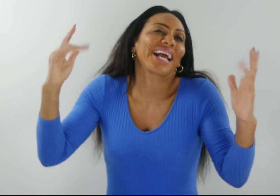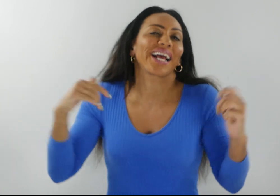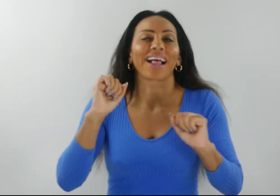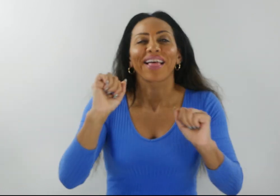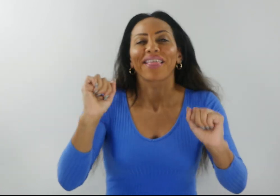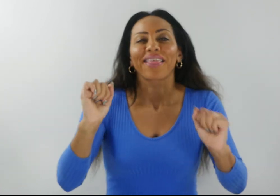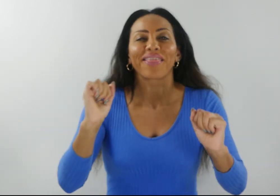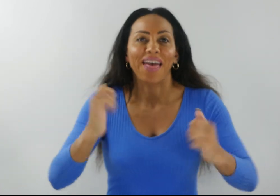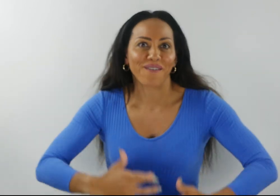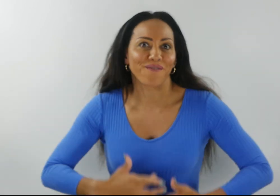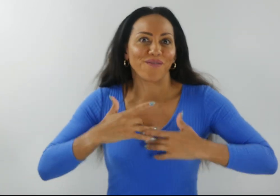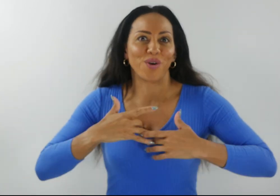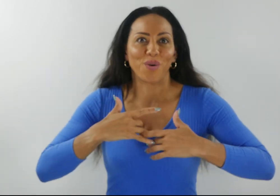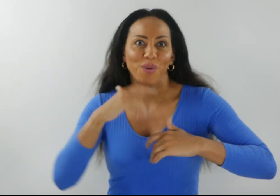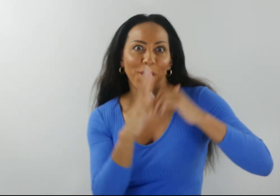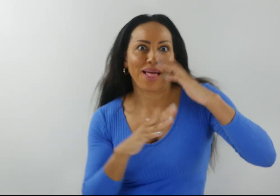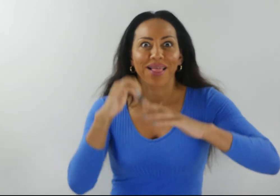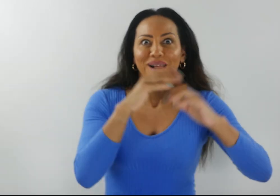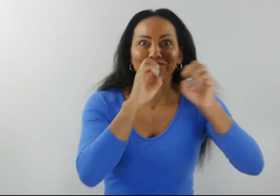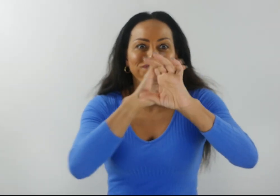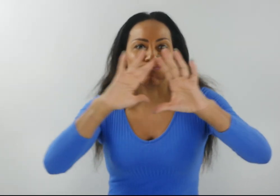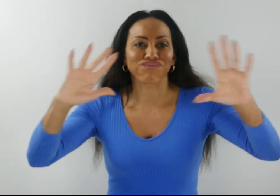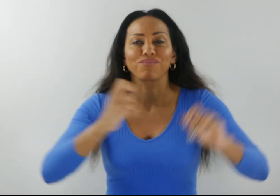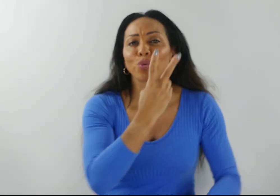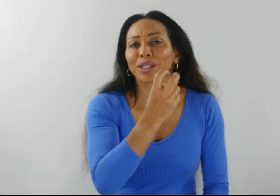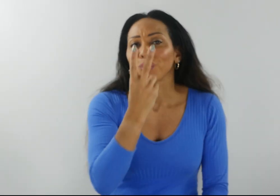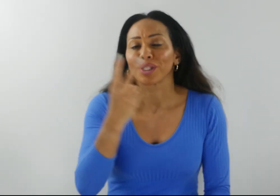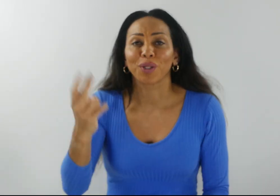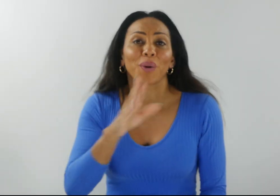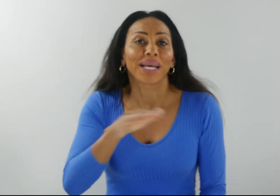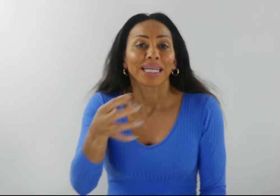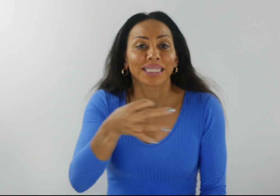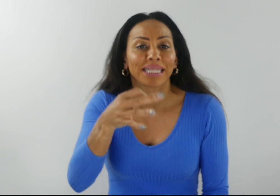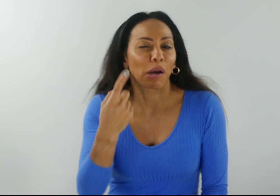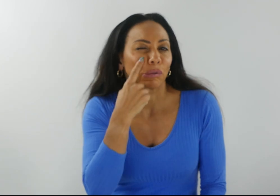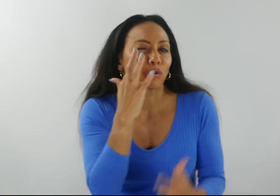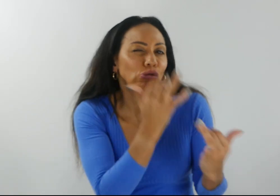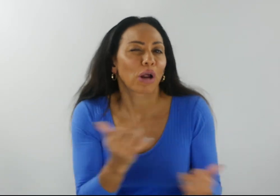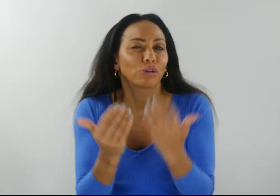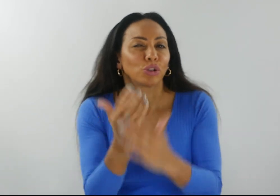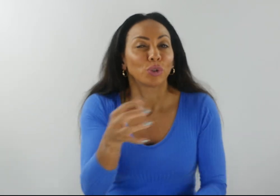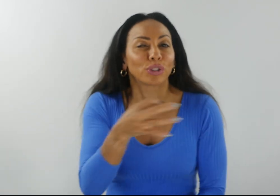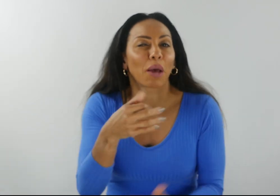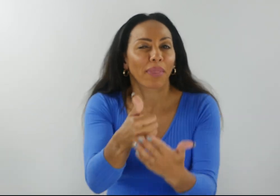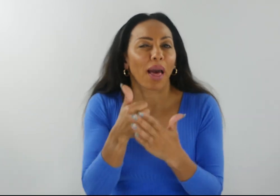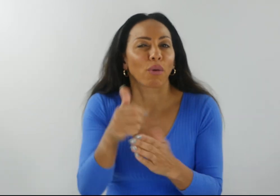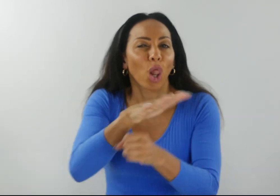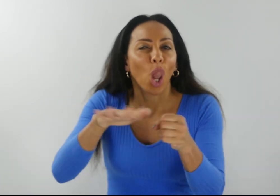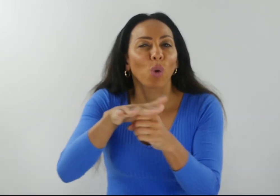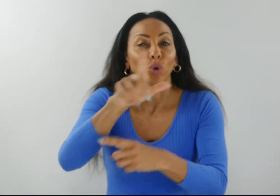amplified. In 2022, Kidstown was prototyped in Newtown with the help of the local community. This summer,